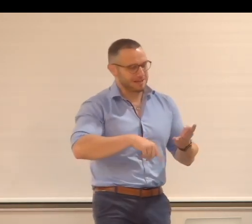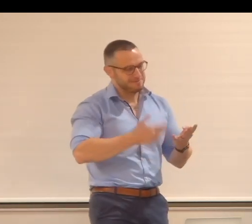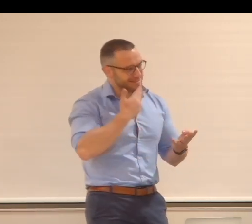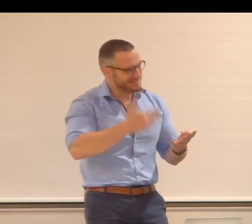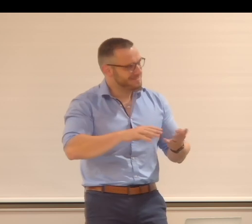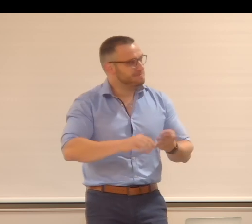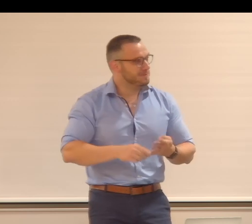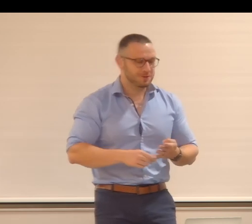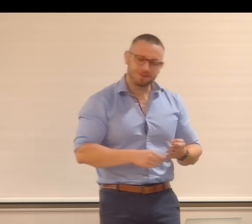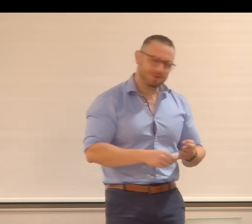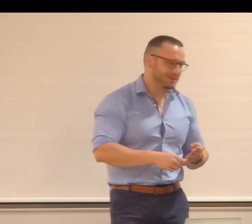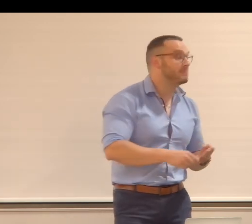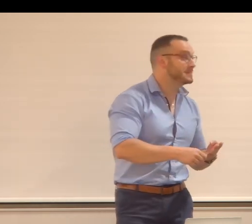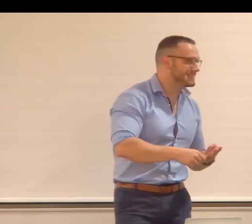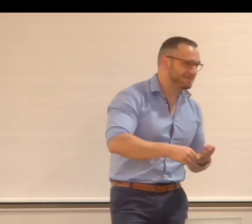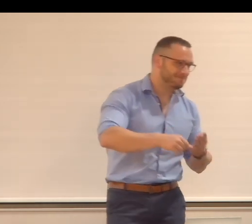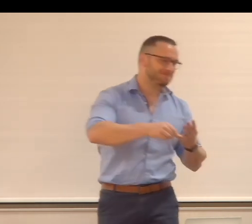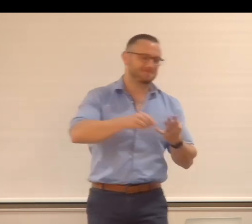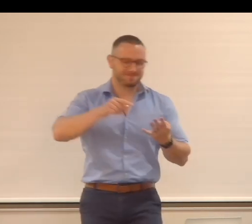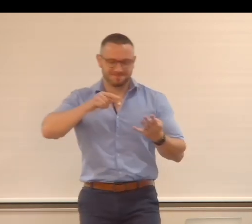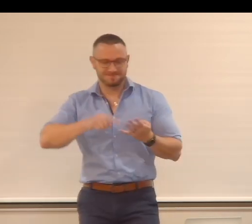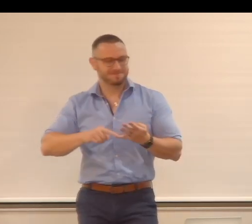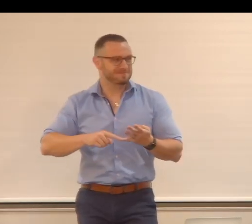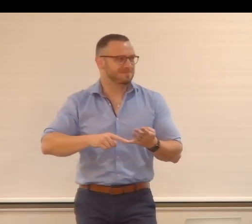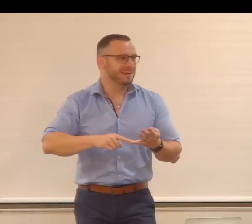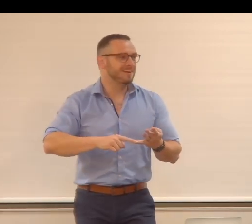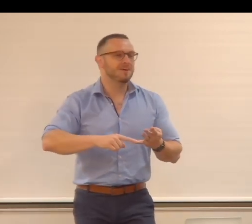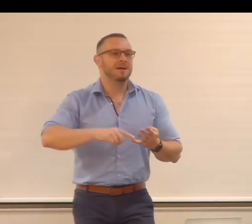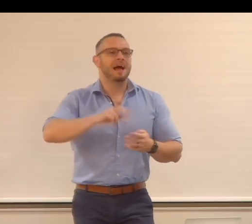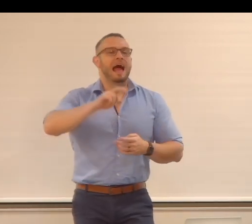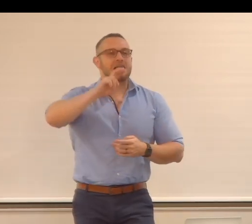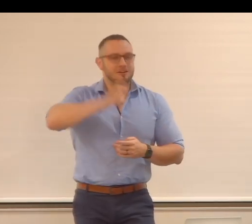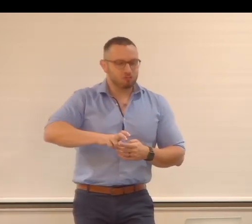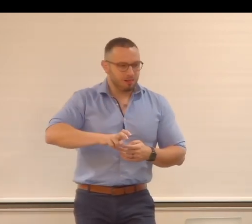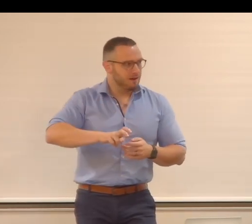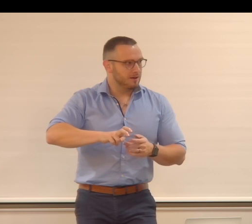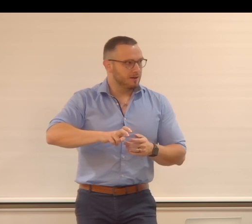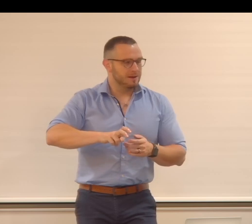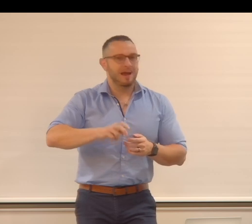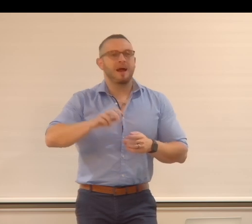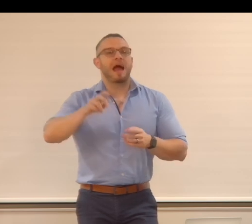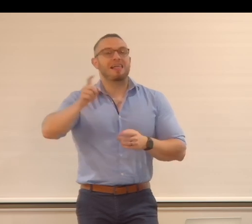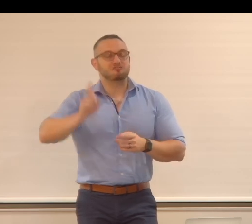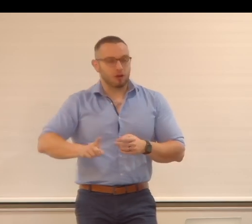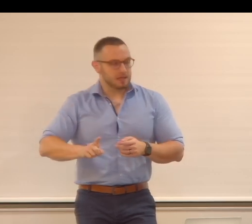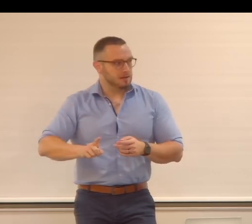Should I have to do that one again? No. Yeah, please. Okay. Electrical, electronic,